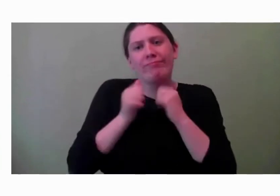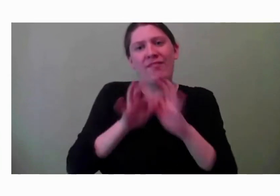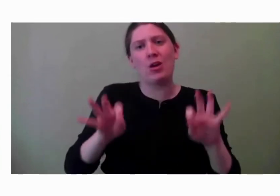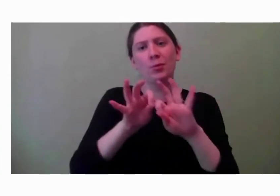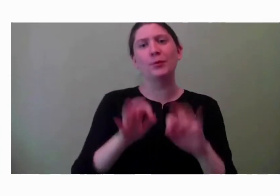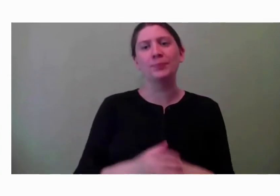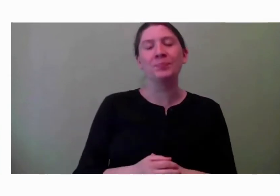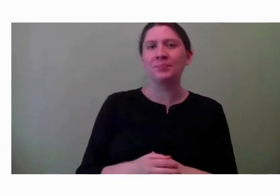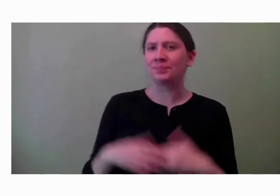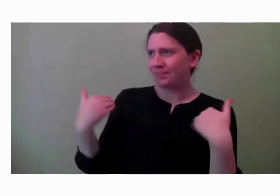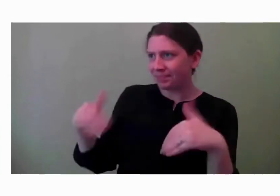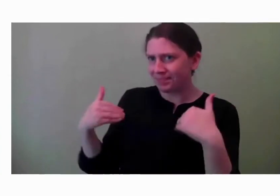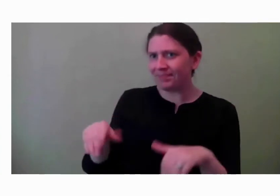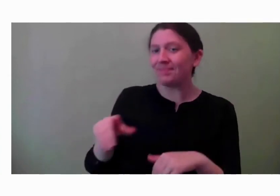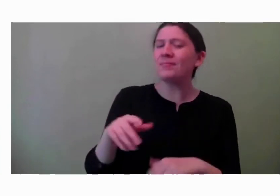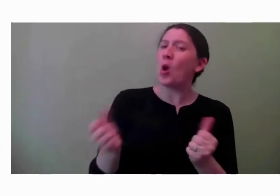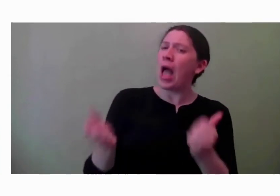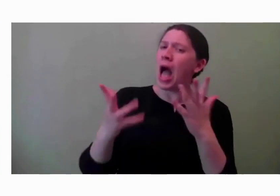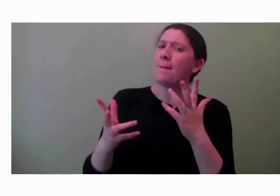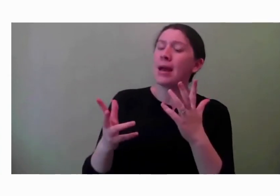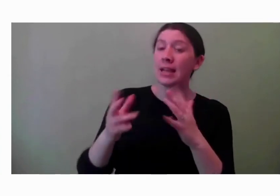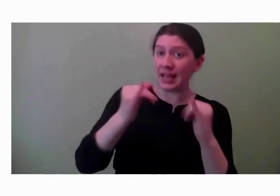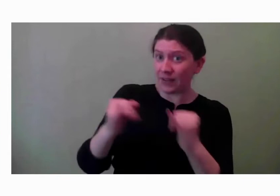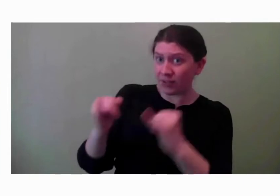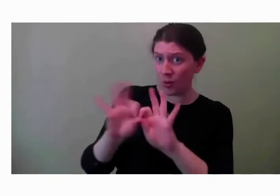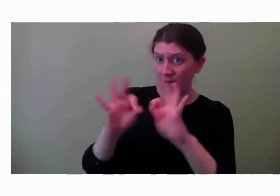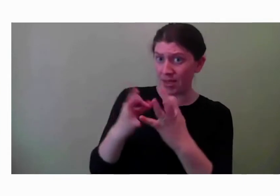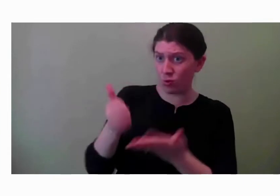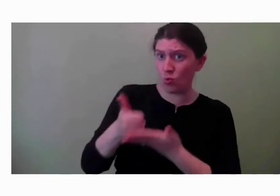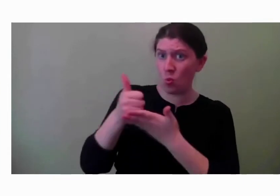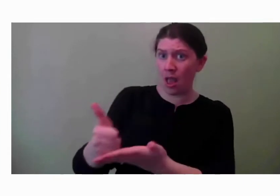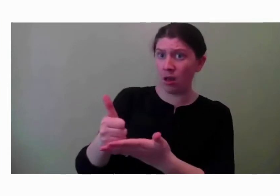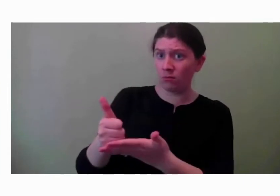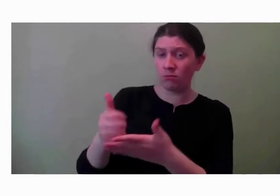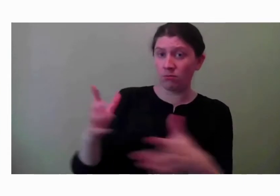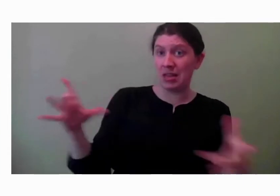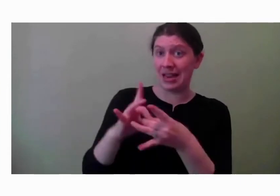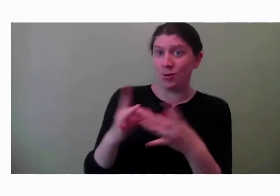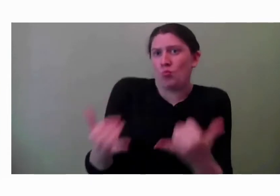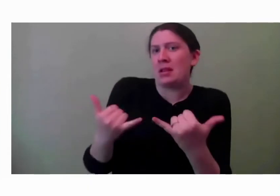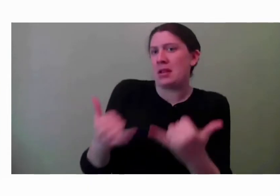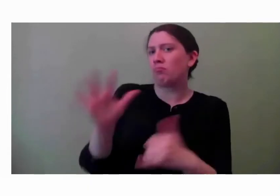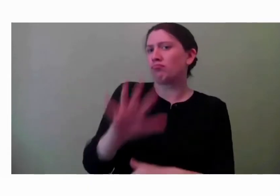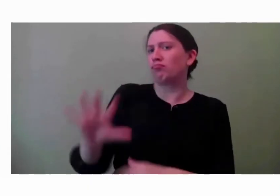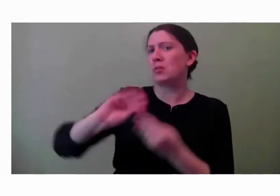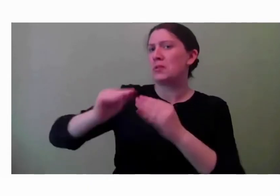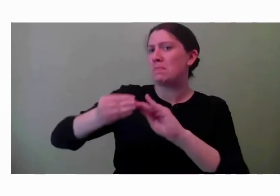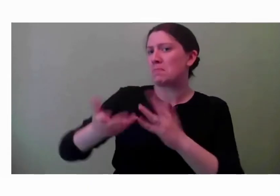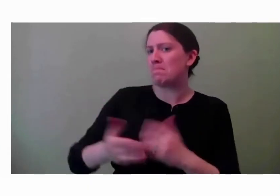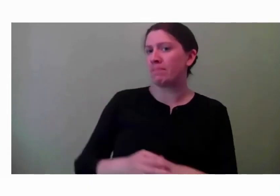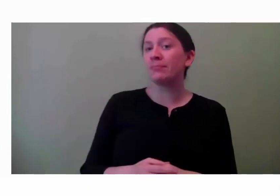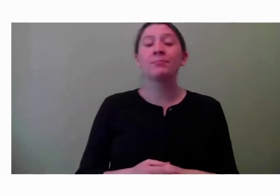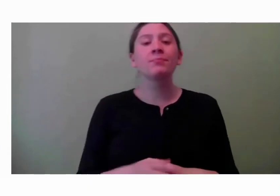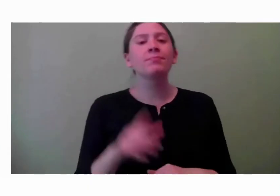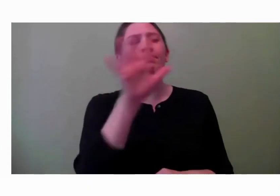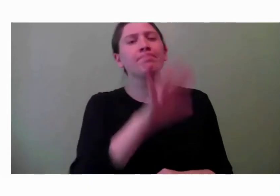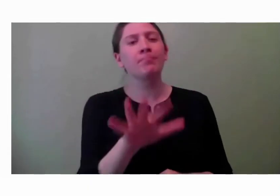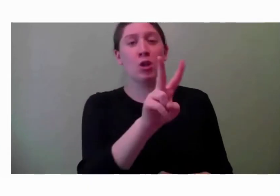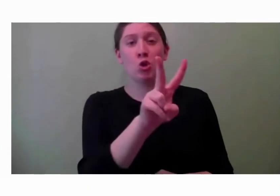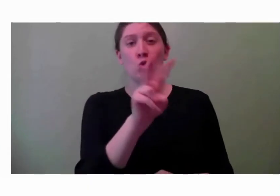individuals and families are you helping connect right now? So we have around 200 individuals weekly in